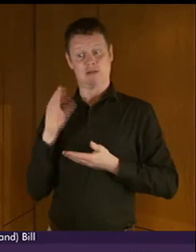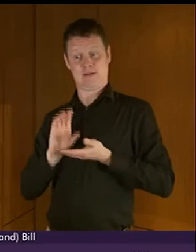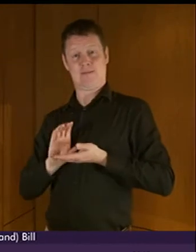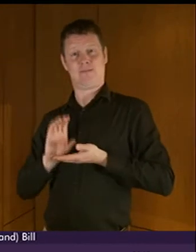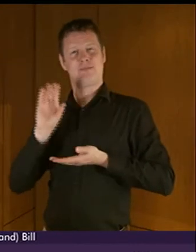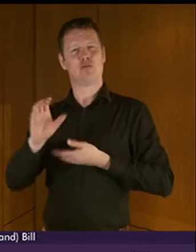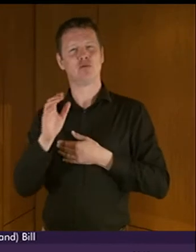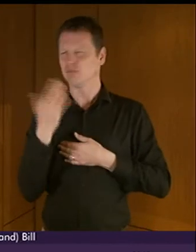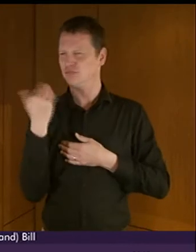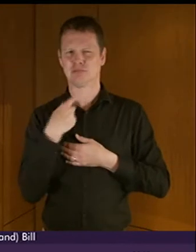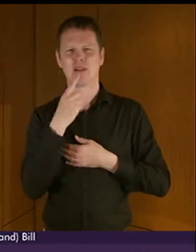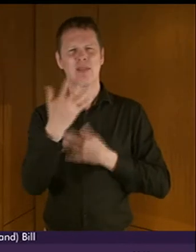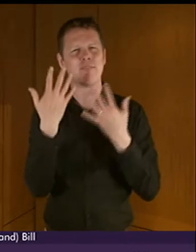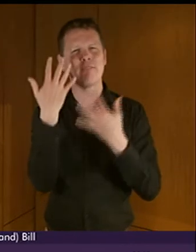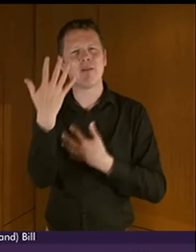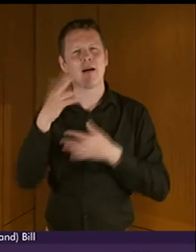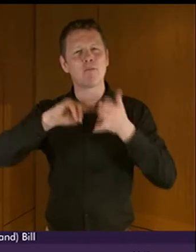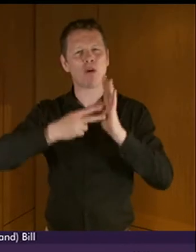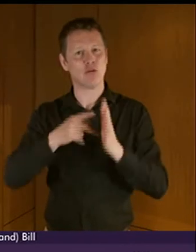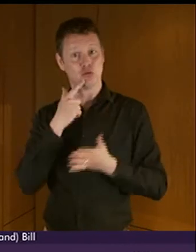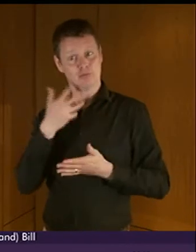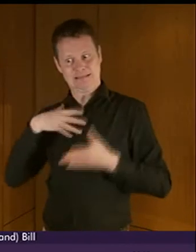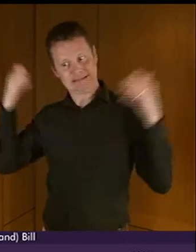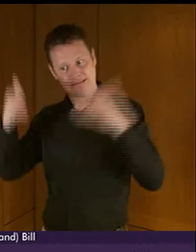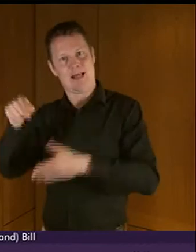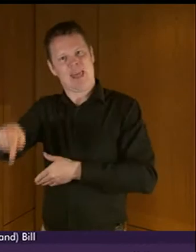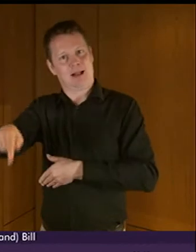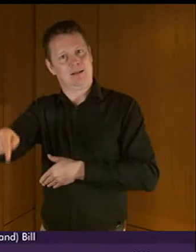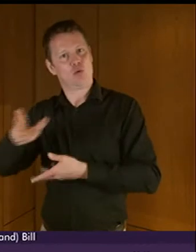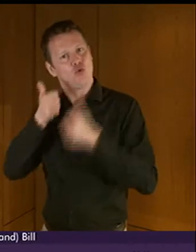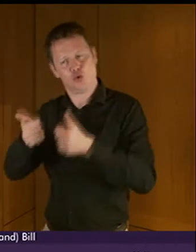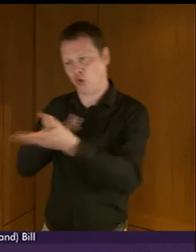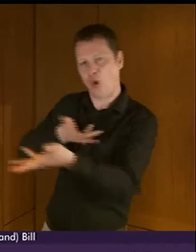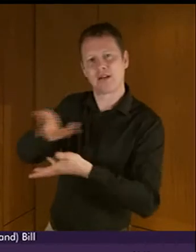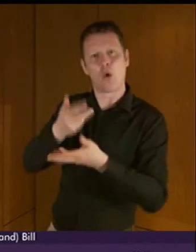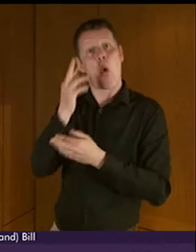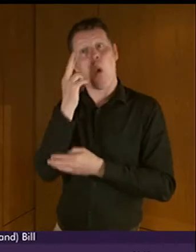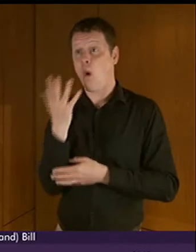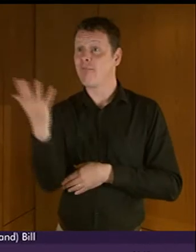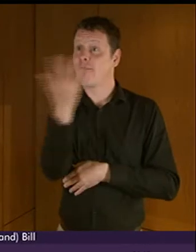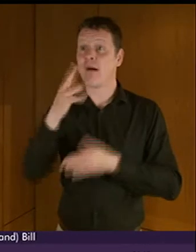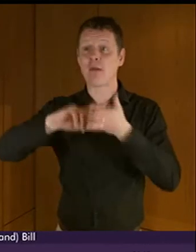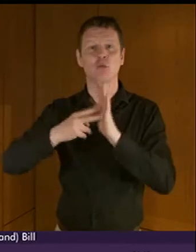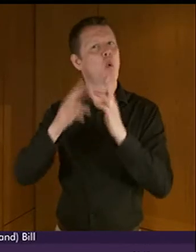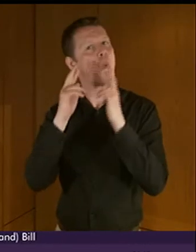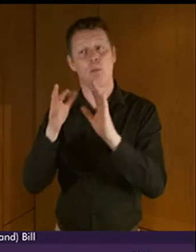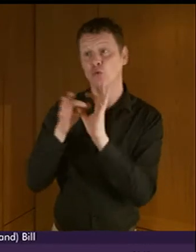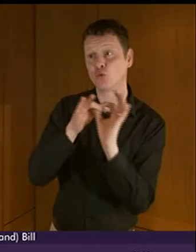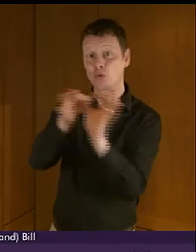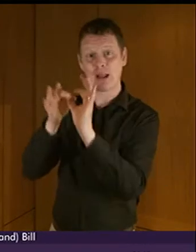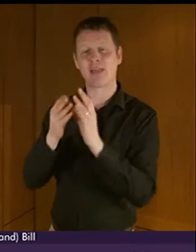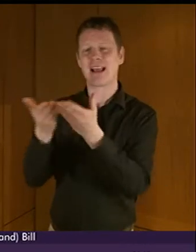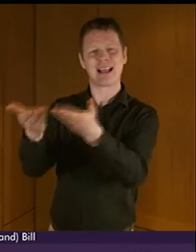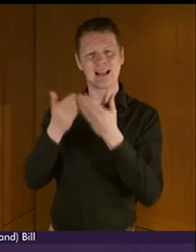organisations to help support this and together I hope that they will develop and deliver a cohesive